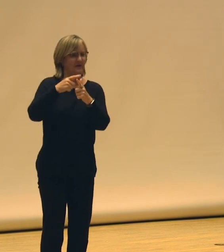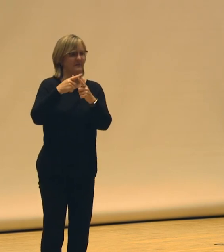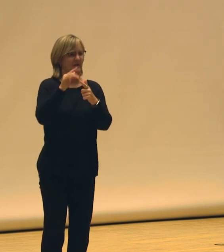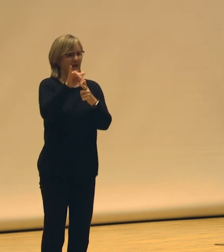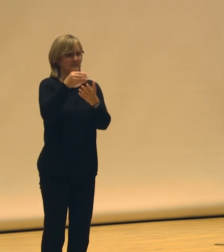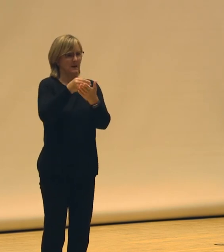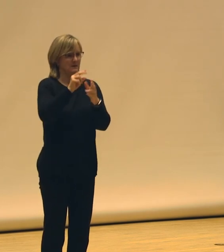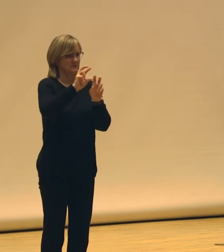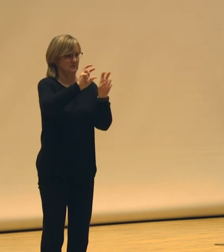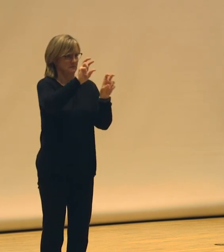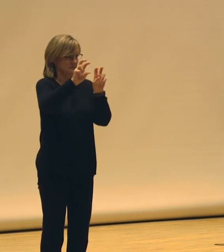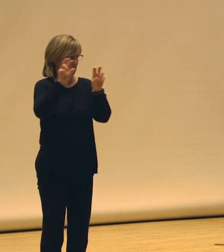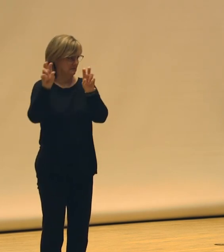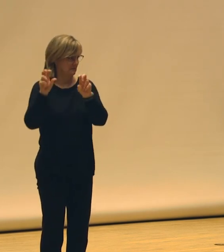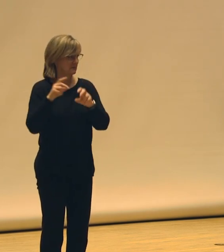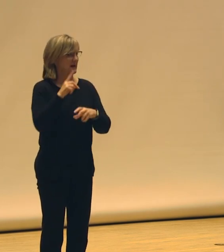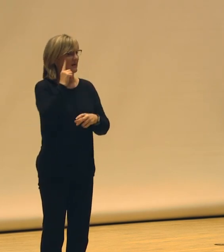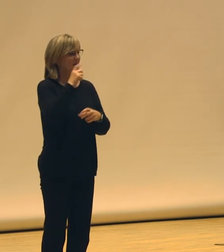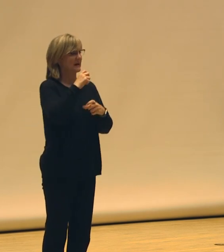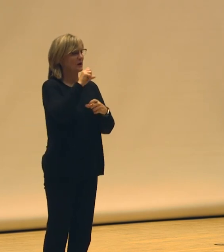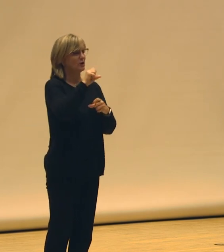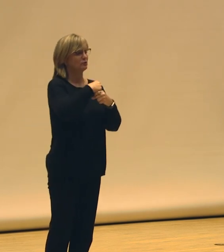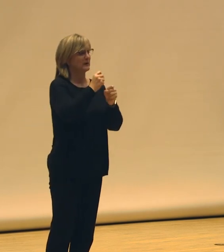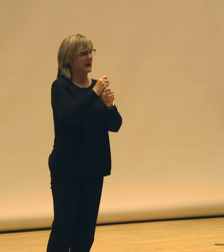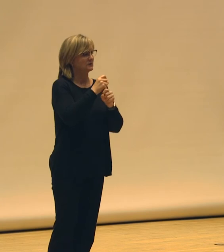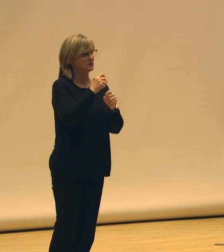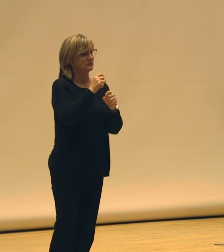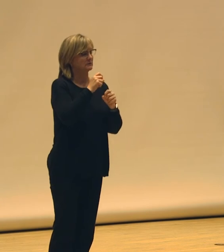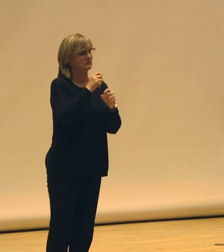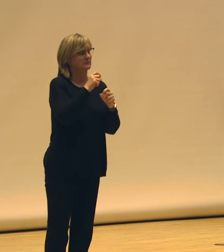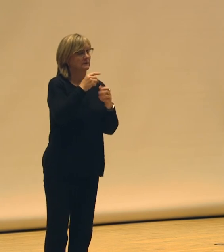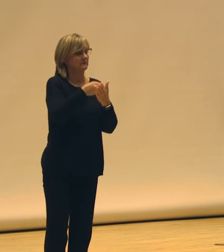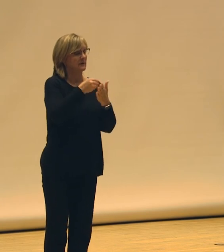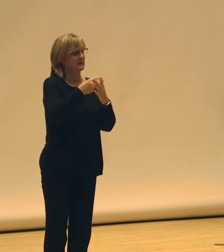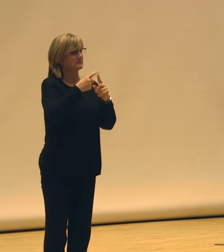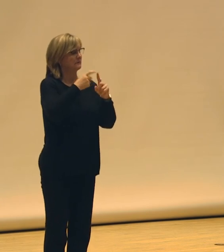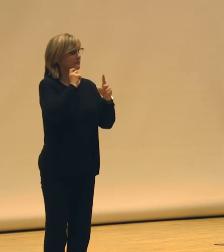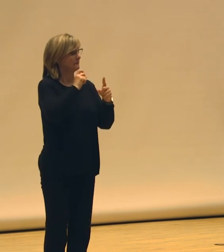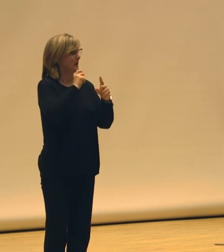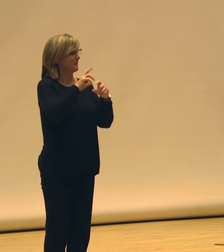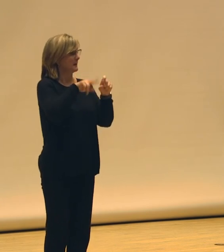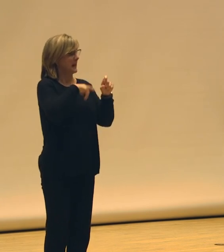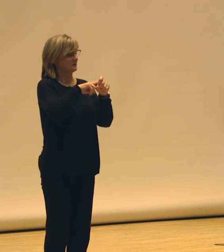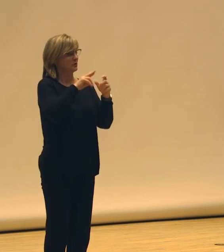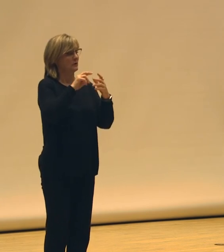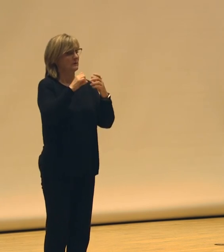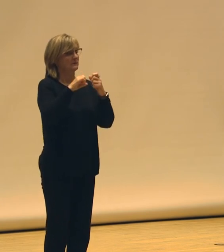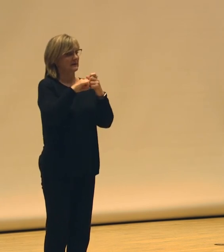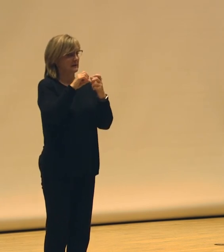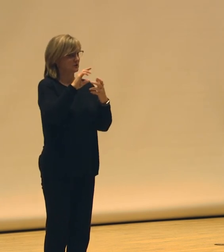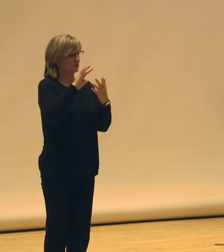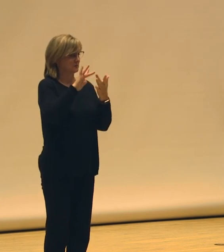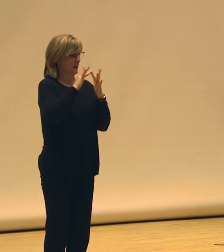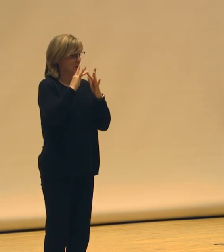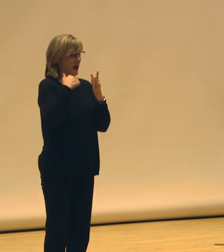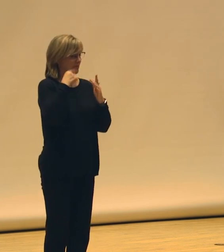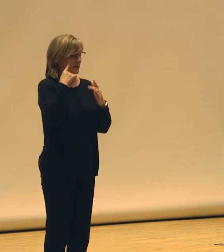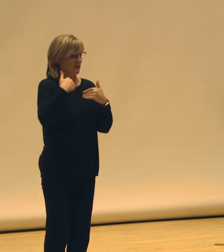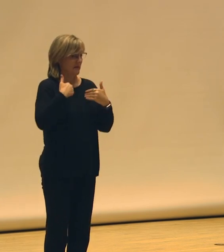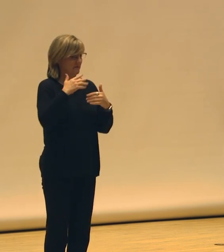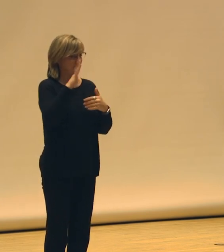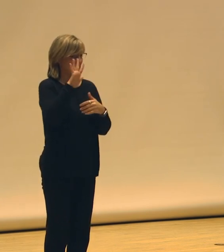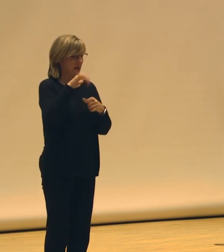Yeah, I think currently the creation funds through the National Performance Network, partly informed by the pandemic, but they're giving, I think, five years